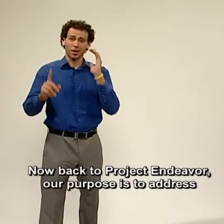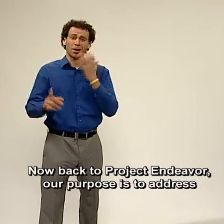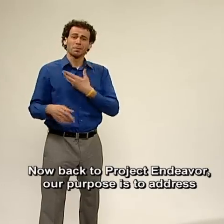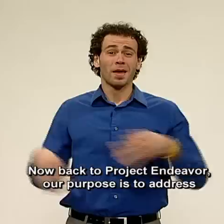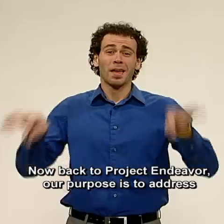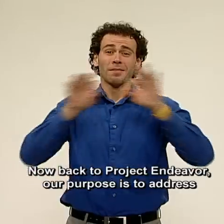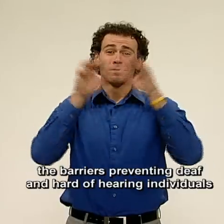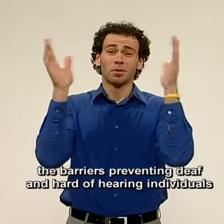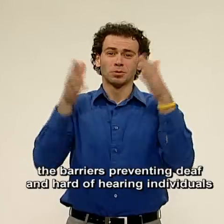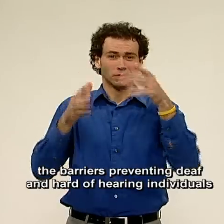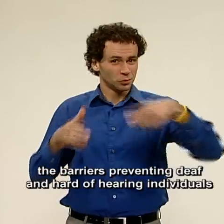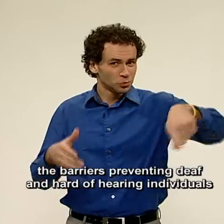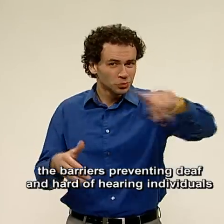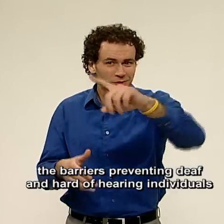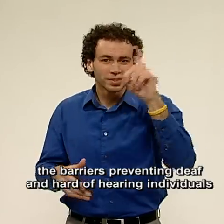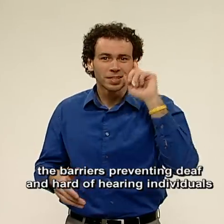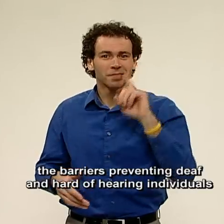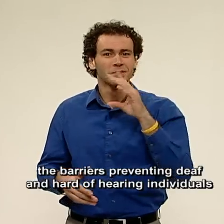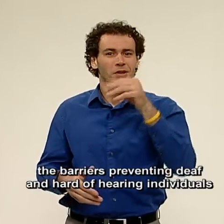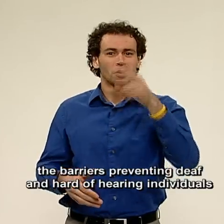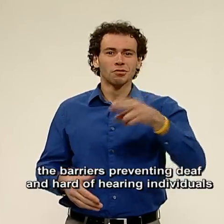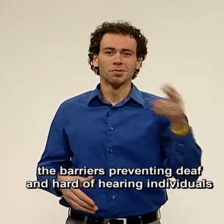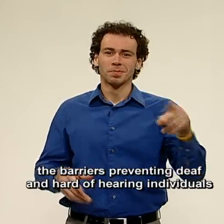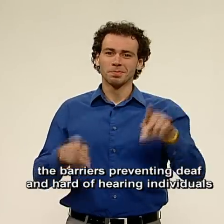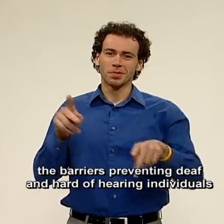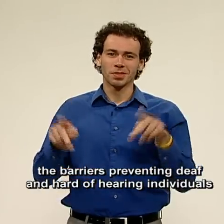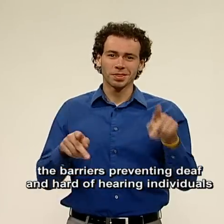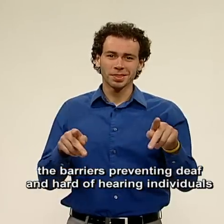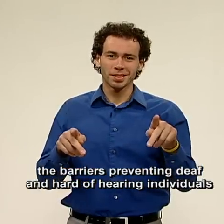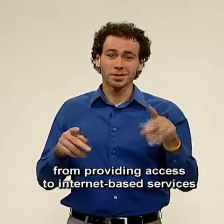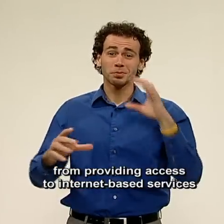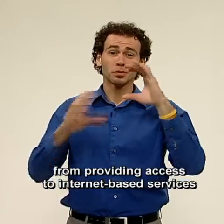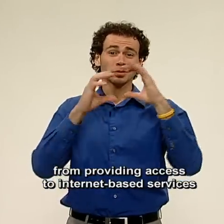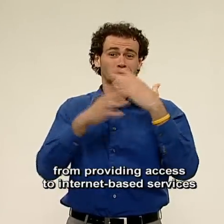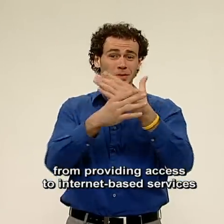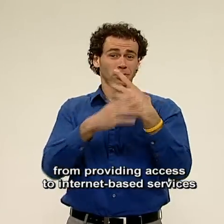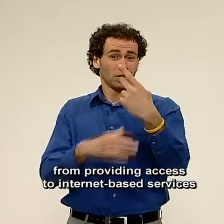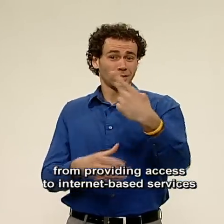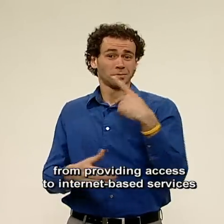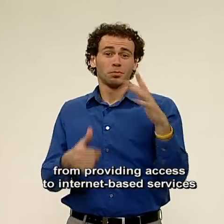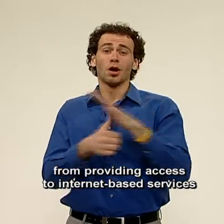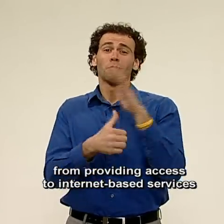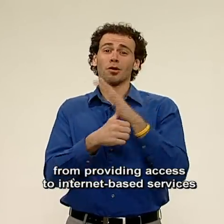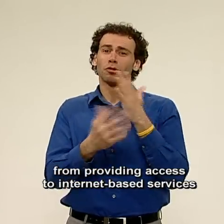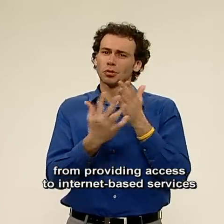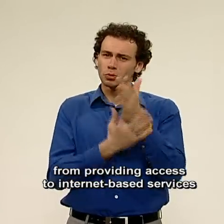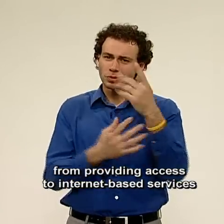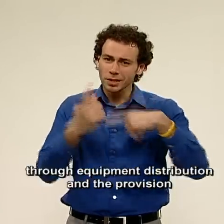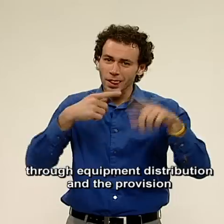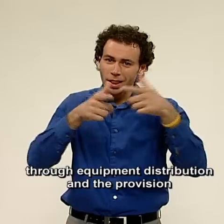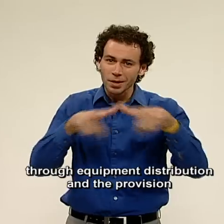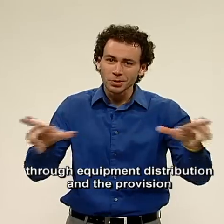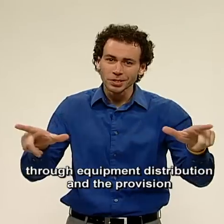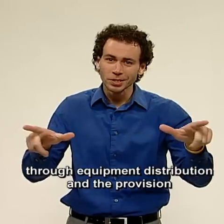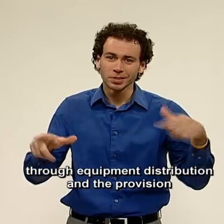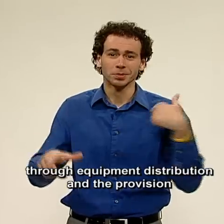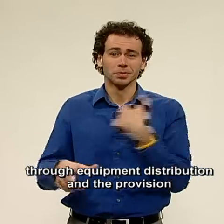purpose is to address the barriers preventing deaf and hard of hearing individuals from providing access to internet-based services through equipment distribution